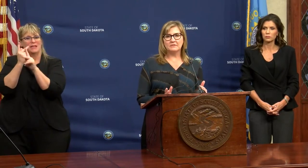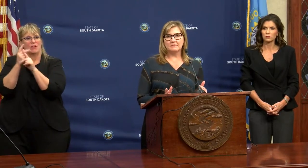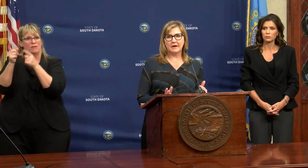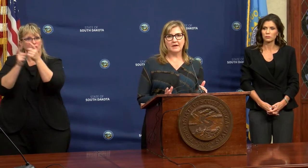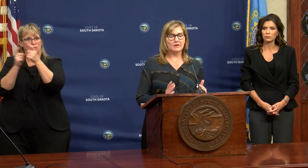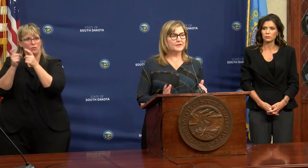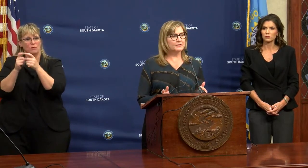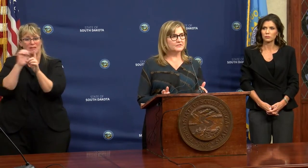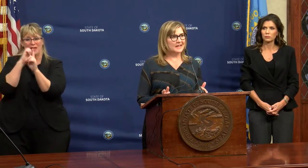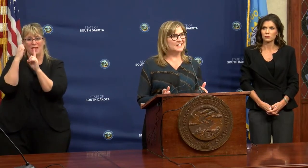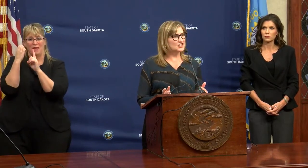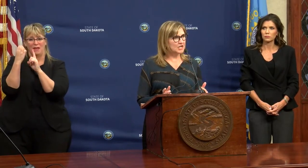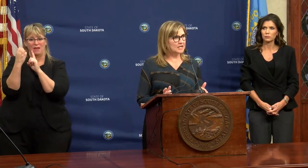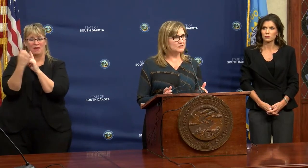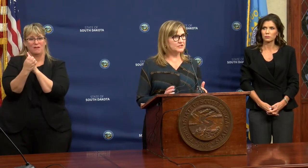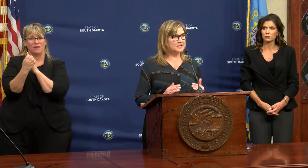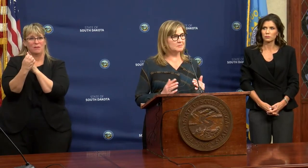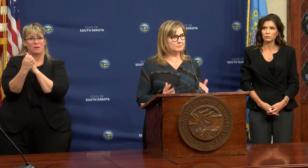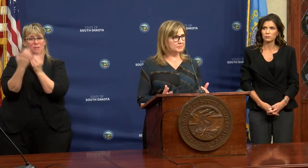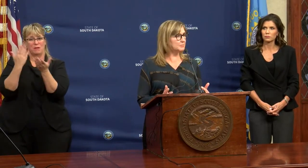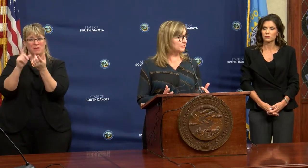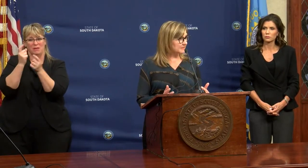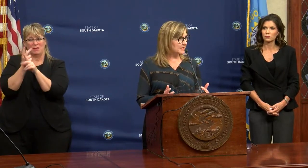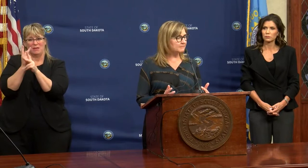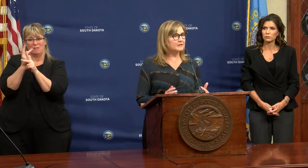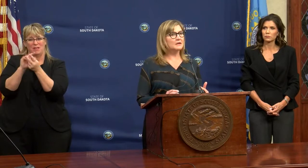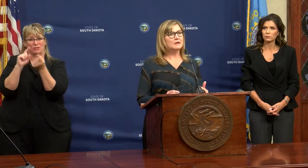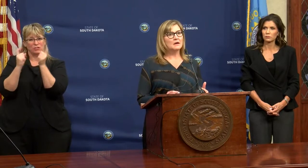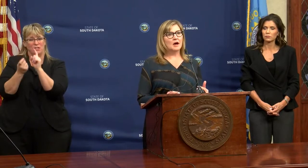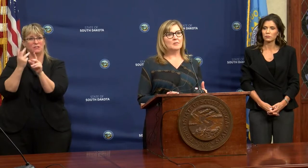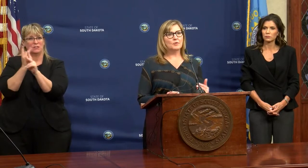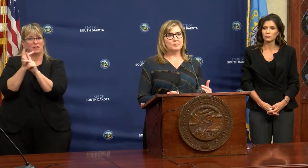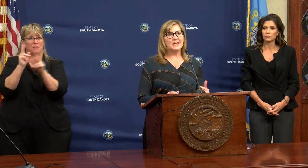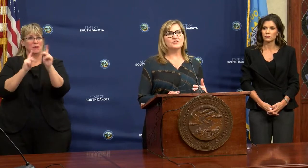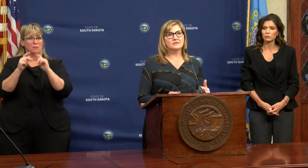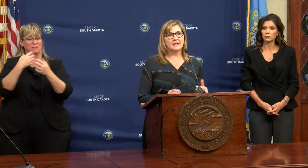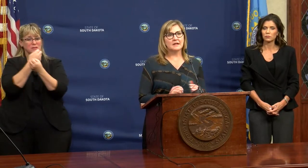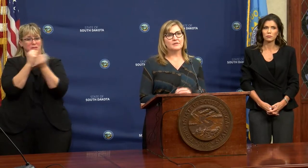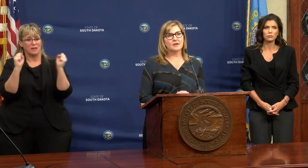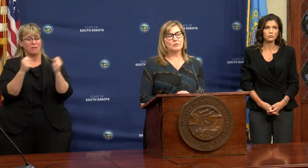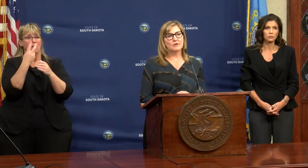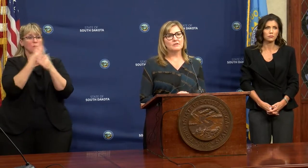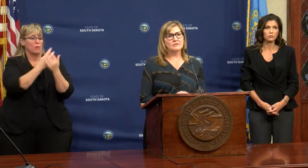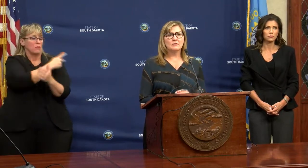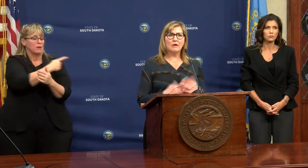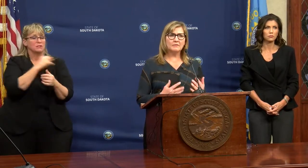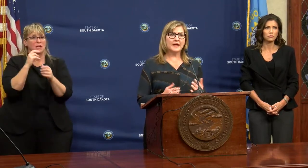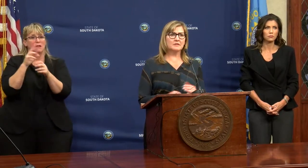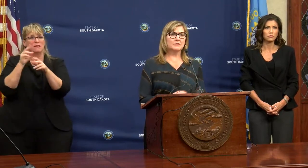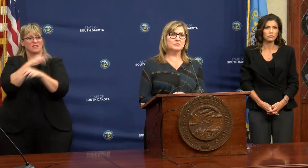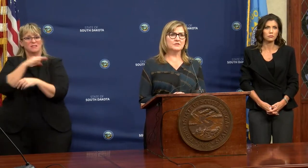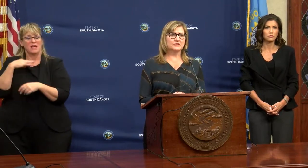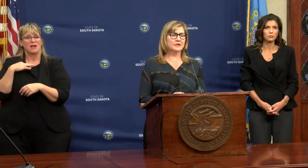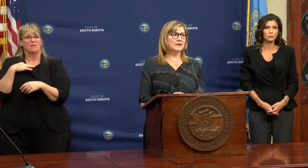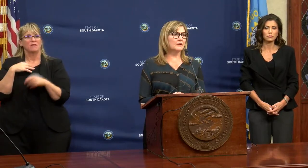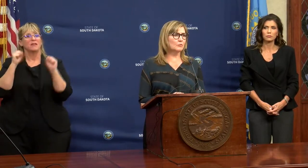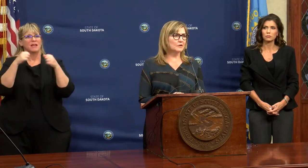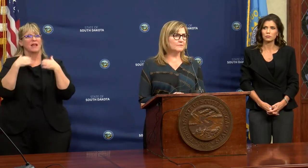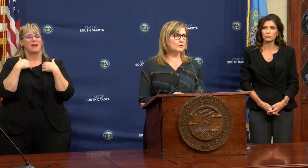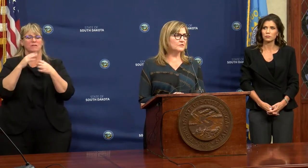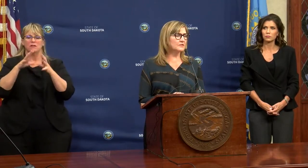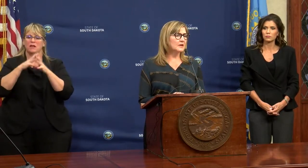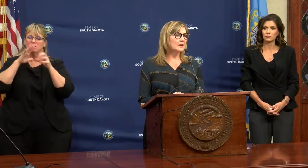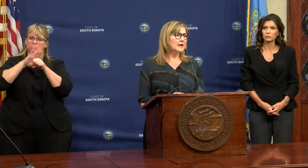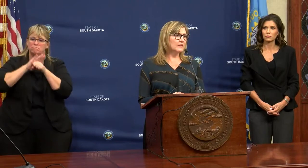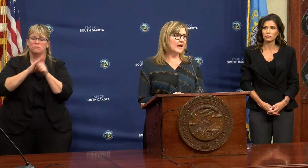environment of a health care setting change to keep people safe, both patients and health care workers. And so all of that can really put a strain on our